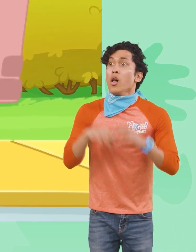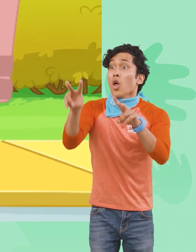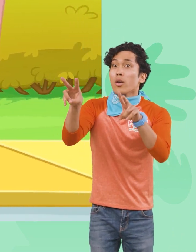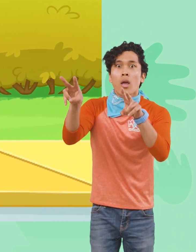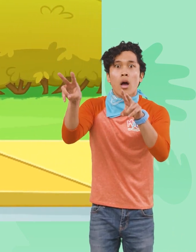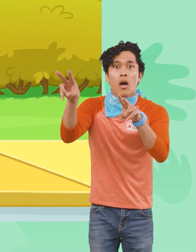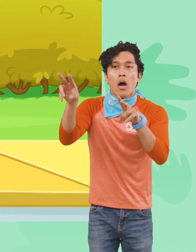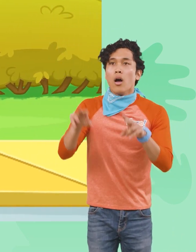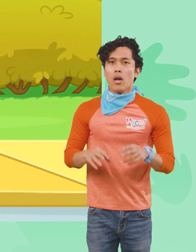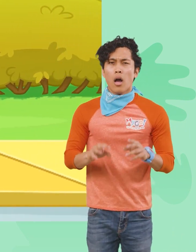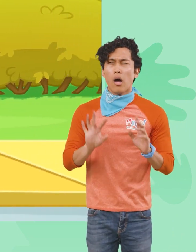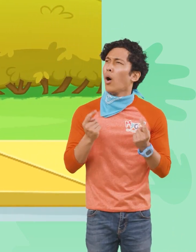Look, Morphle Huh?